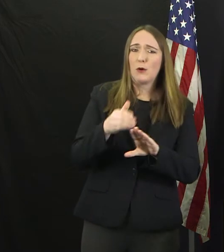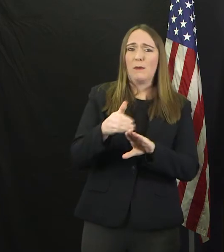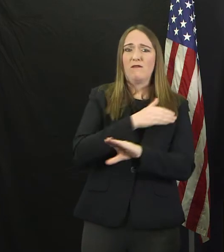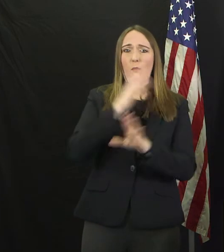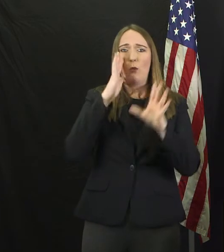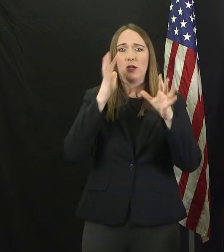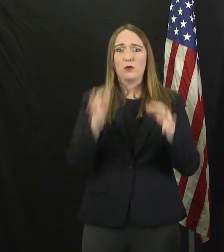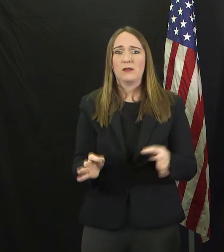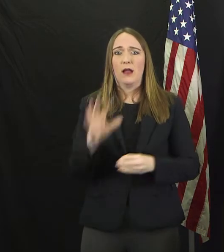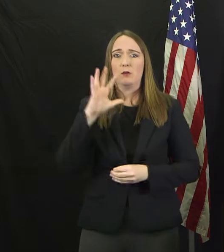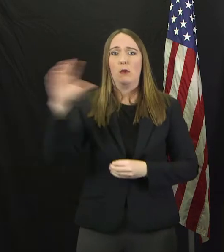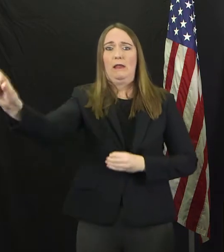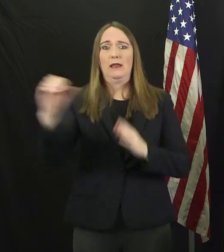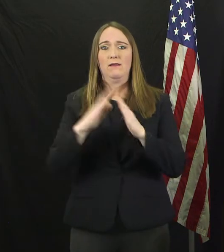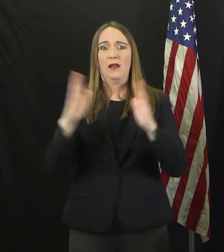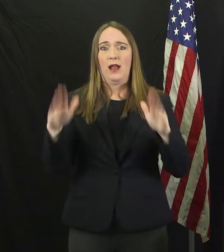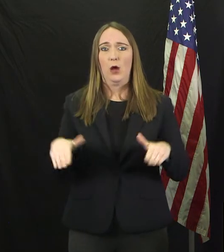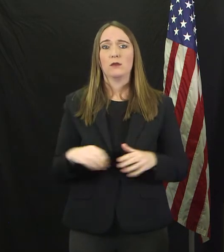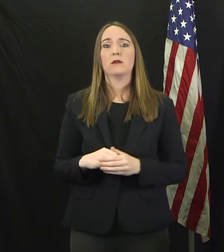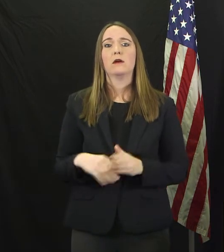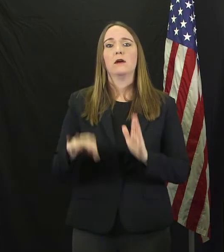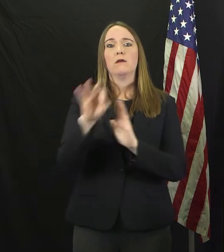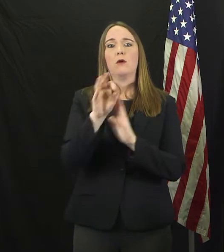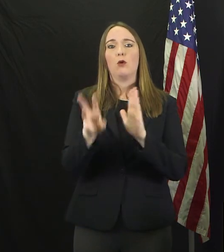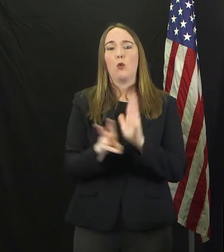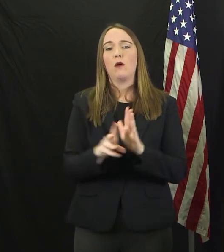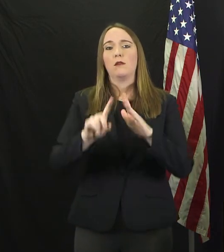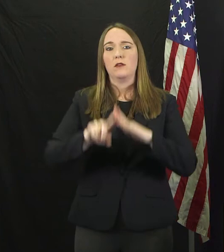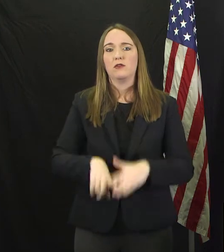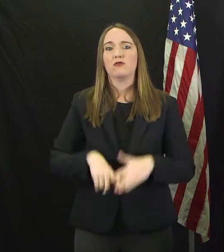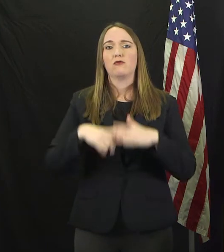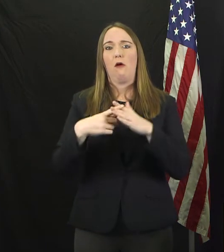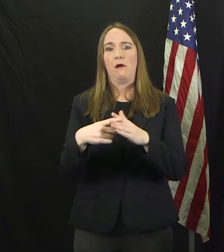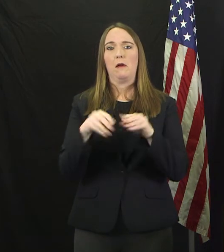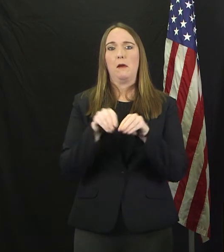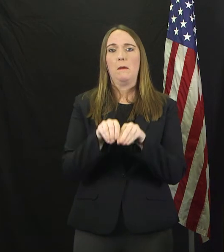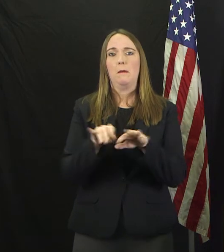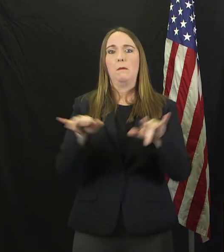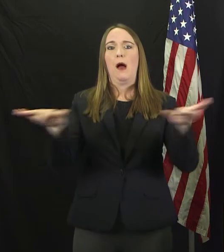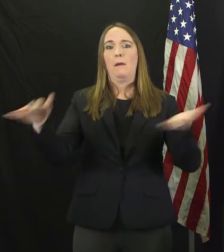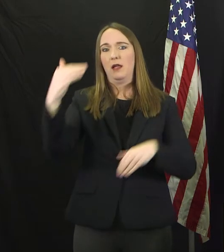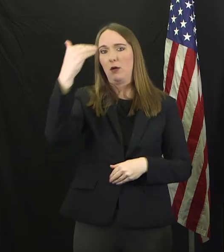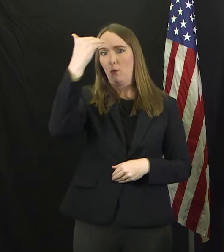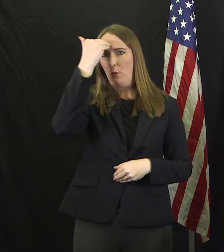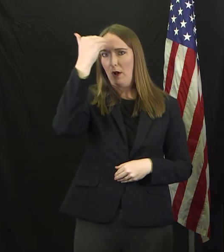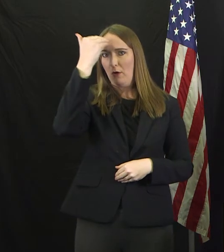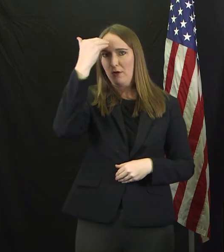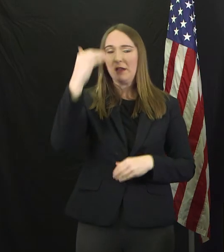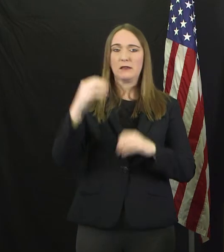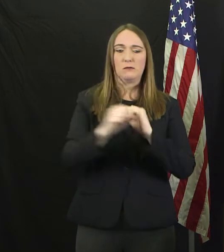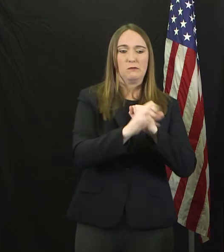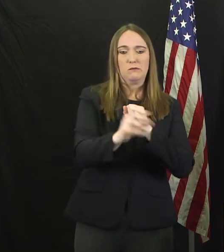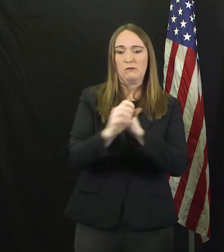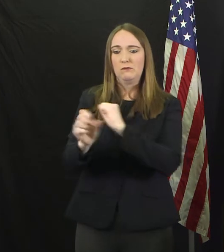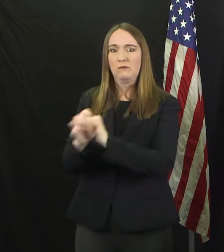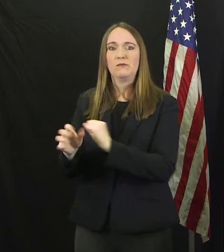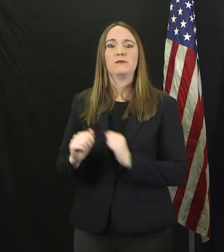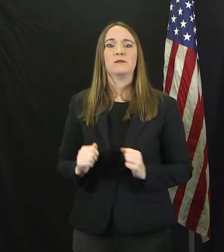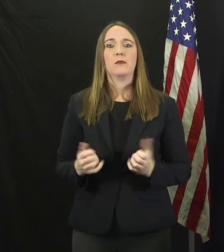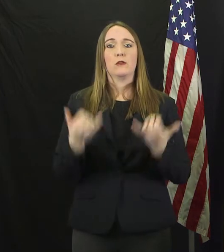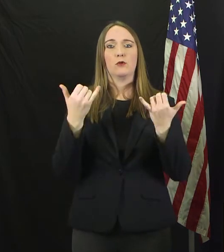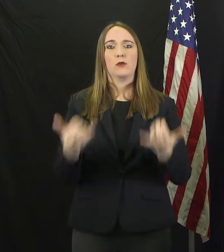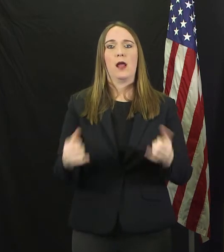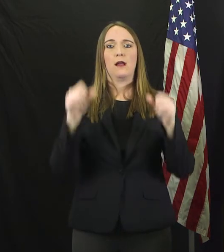launching a public awareness campaign. Share the message with your family. It'll be posted today on my